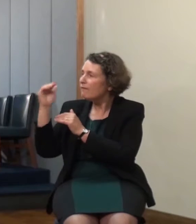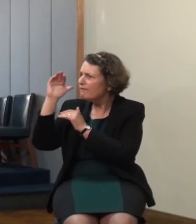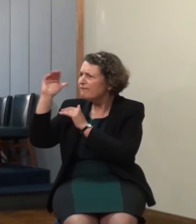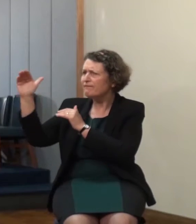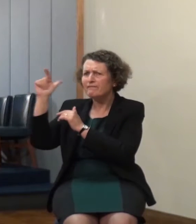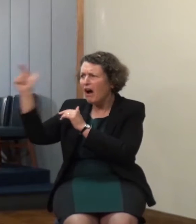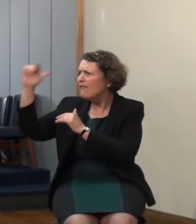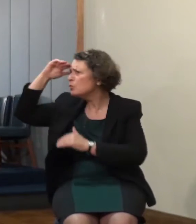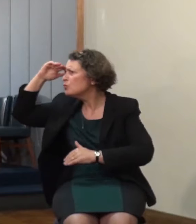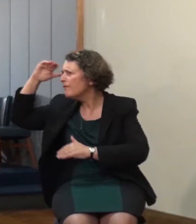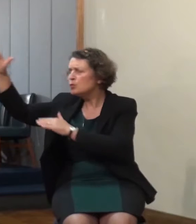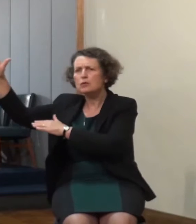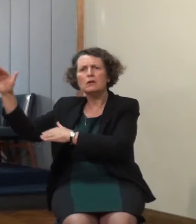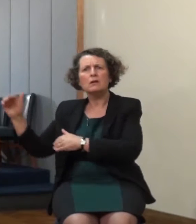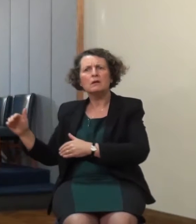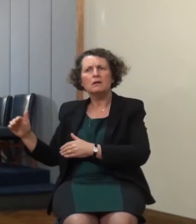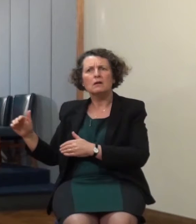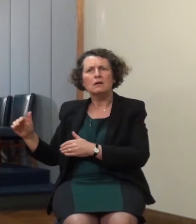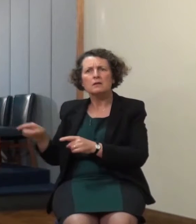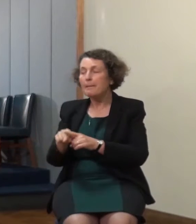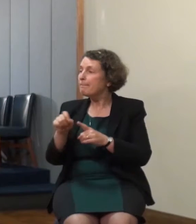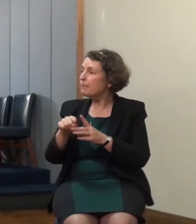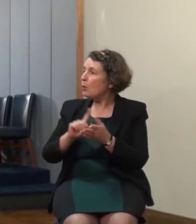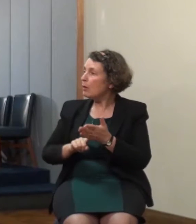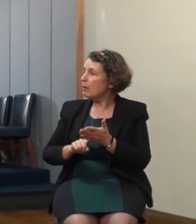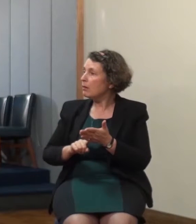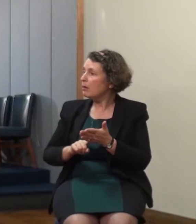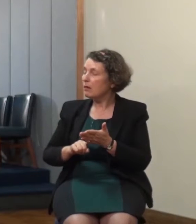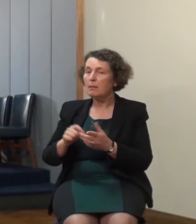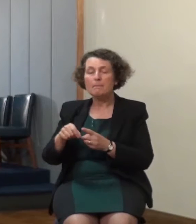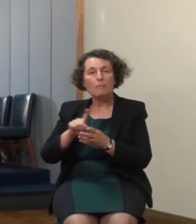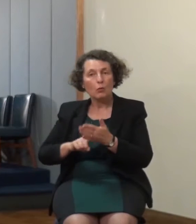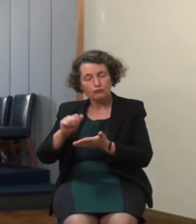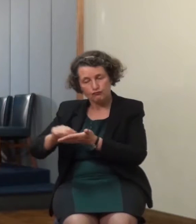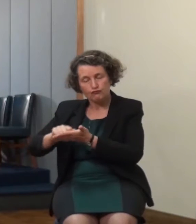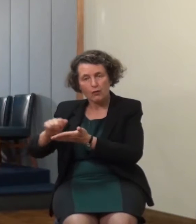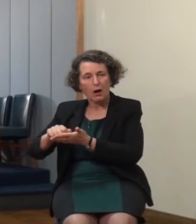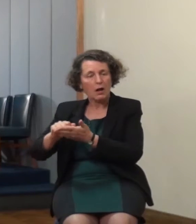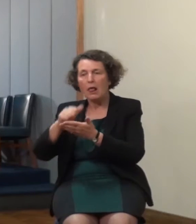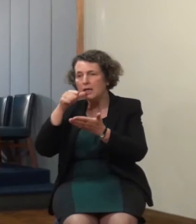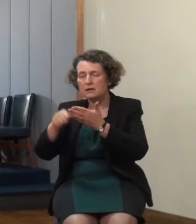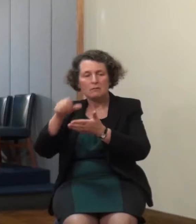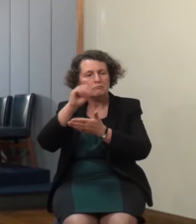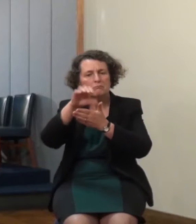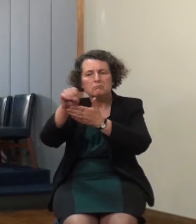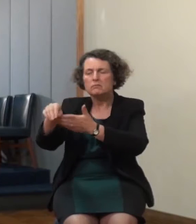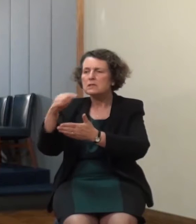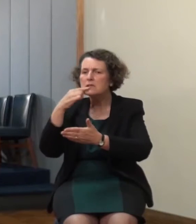like that he writes pressing upon believers the importance of living as though Christ